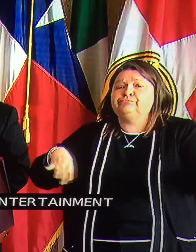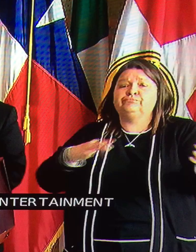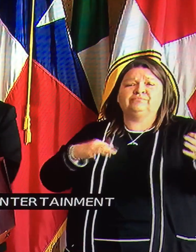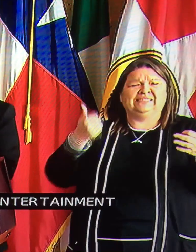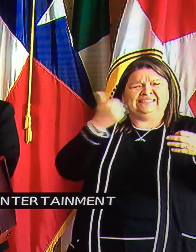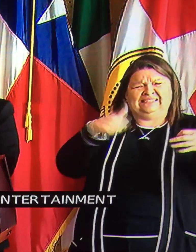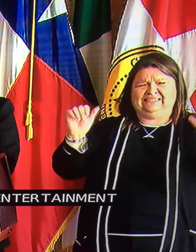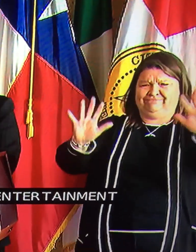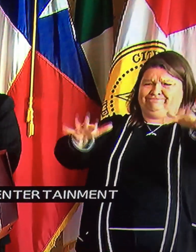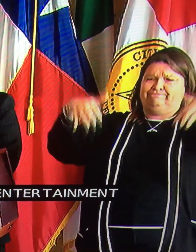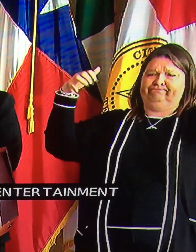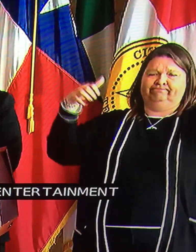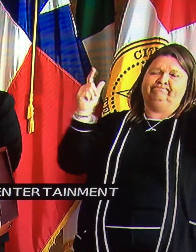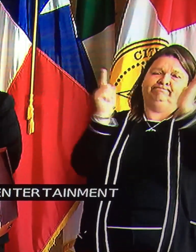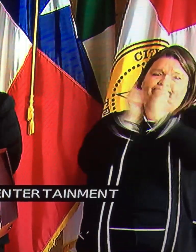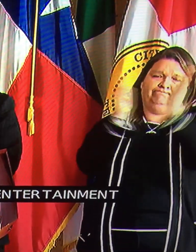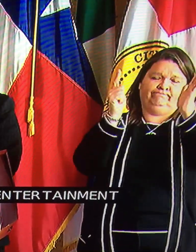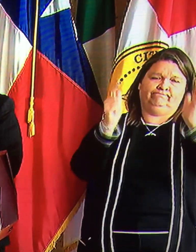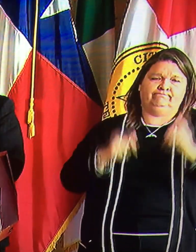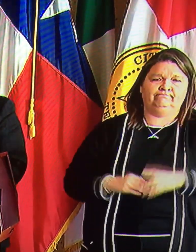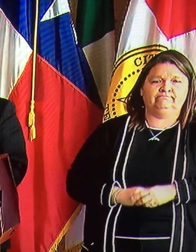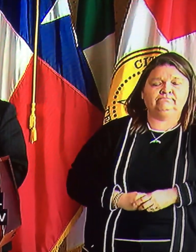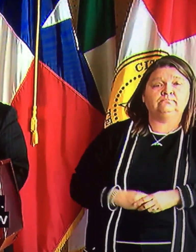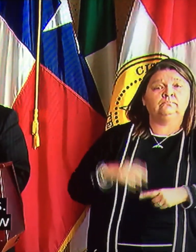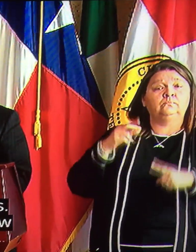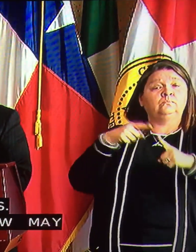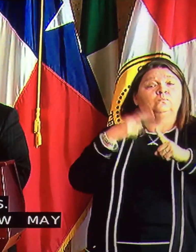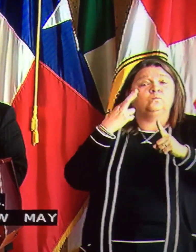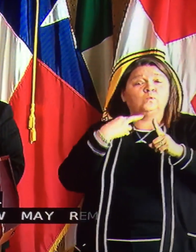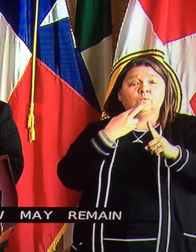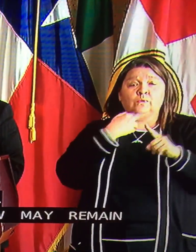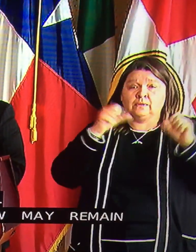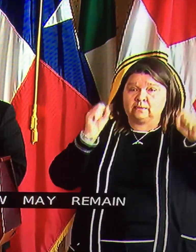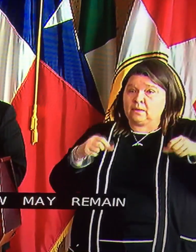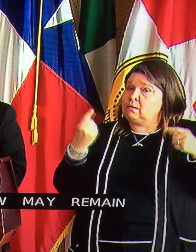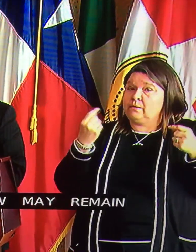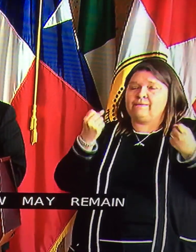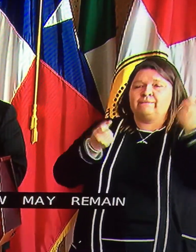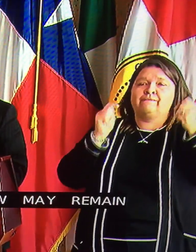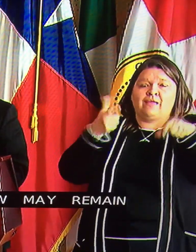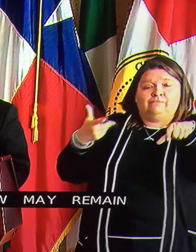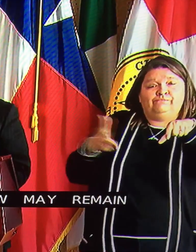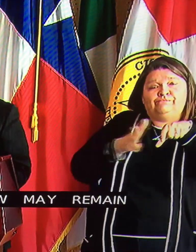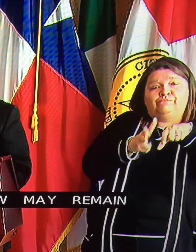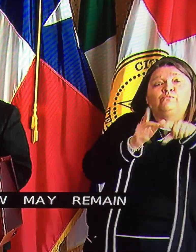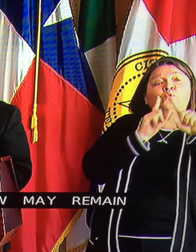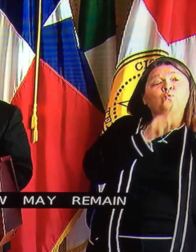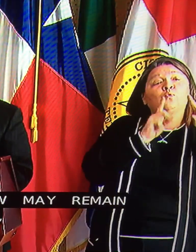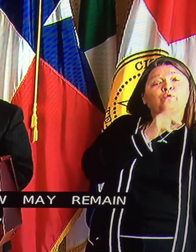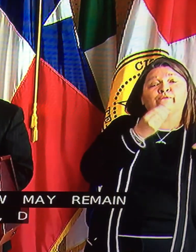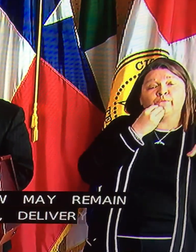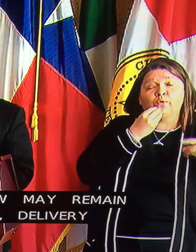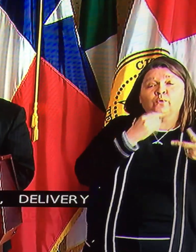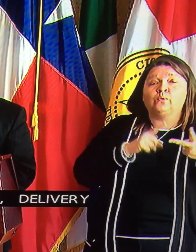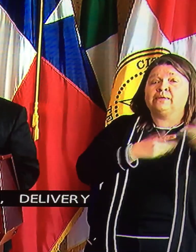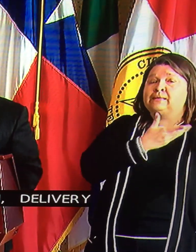Restaurants, for now, may remain open for drive-through, delivery, and takeout service.